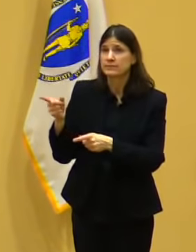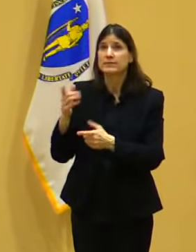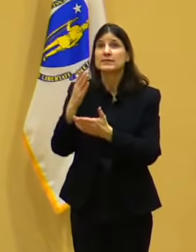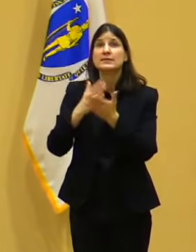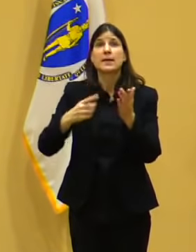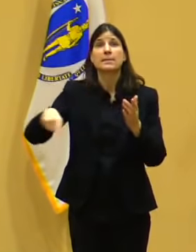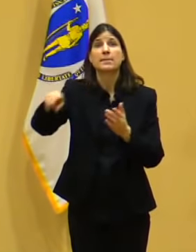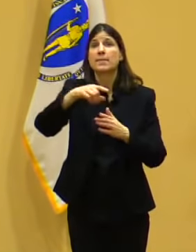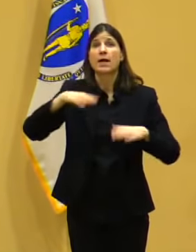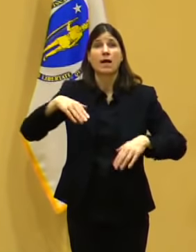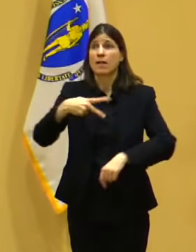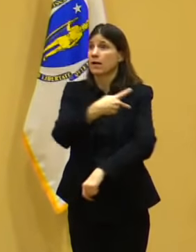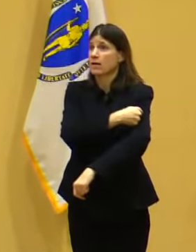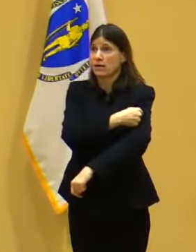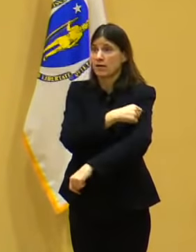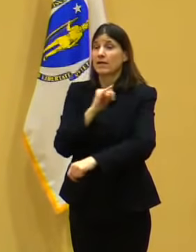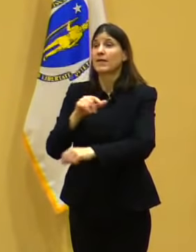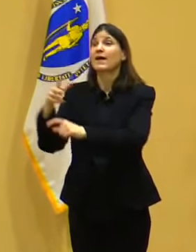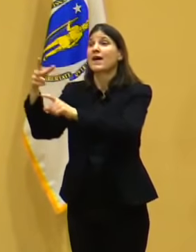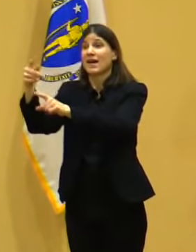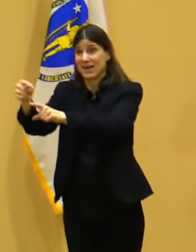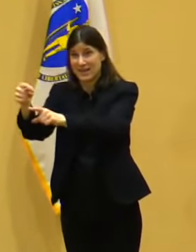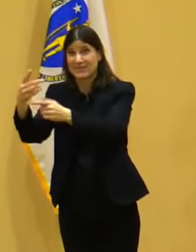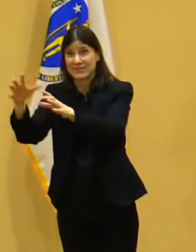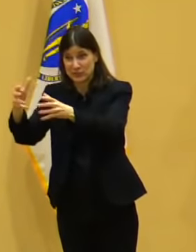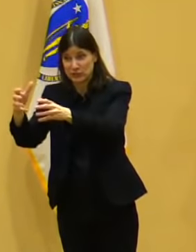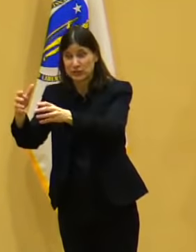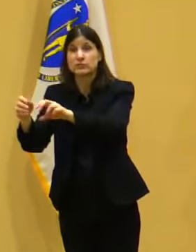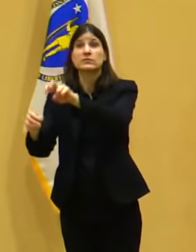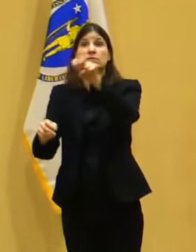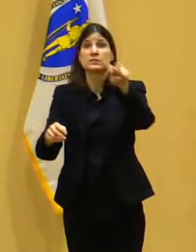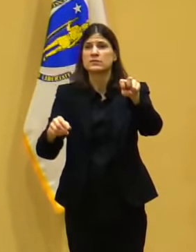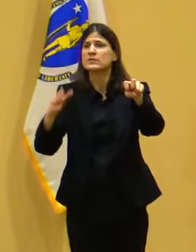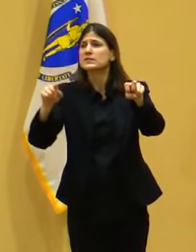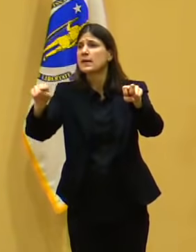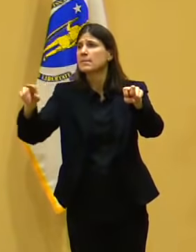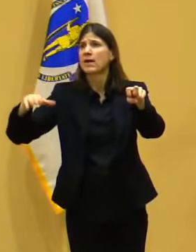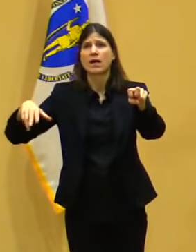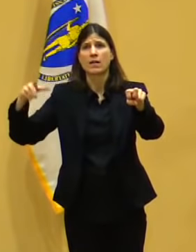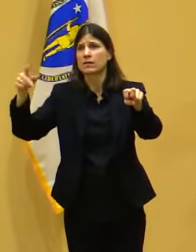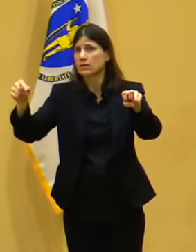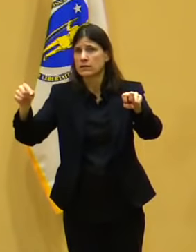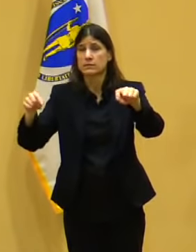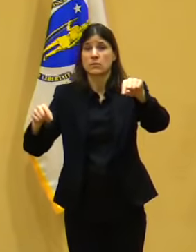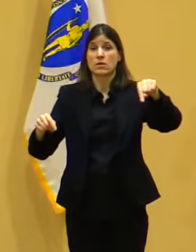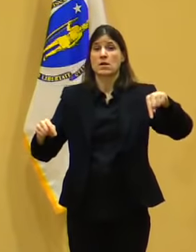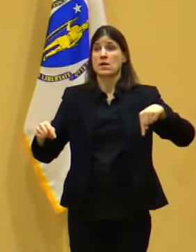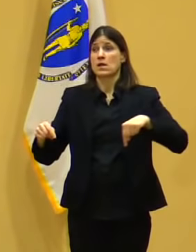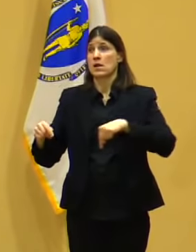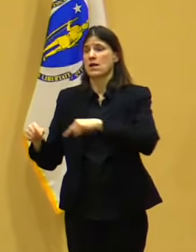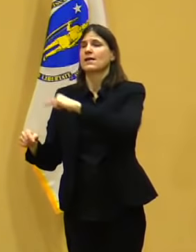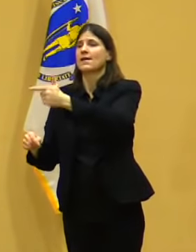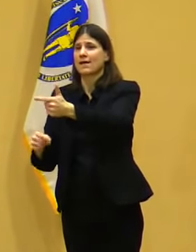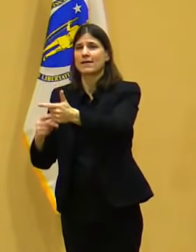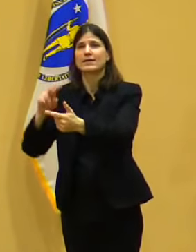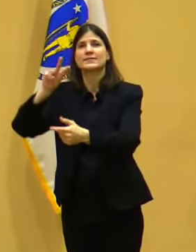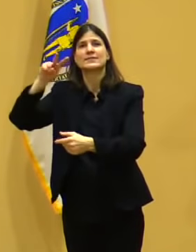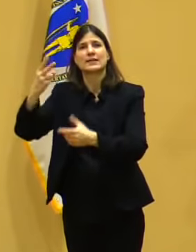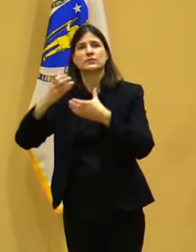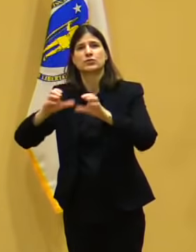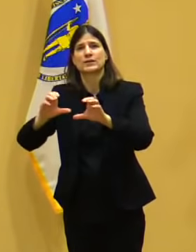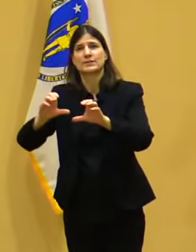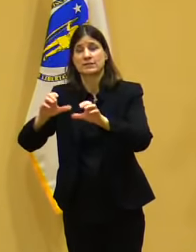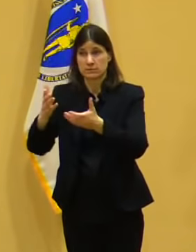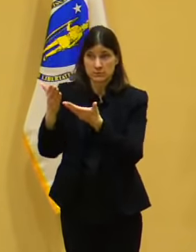in the first three trips who will show – or didn't get vaccinated in the first two trips, who on the third